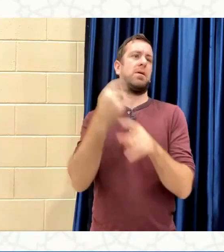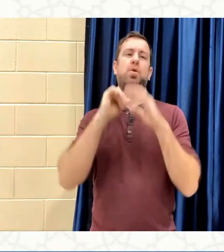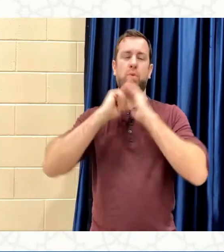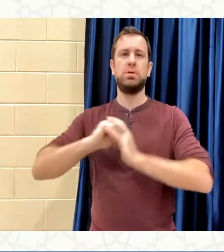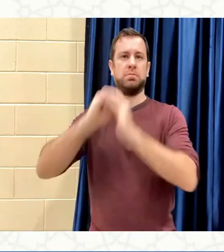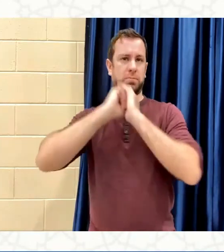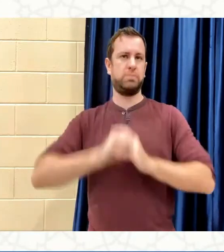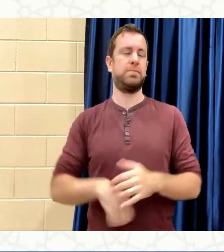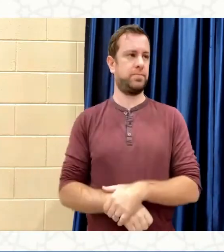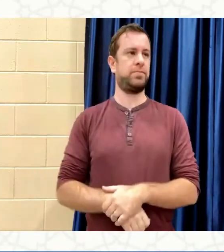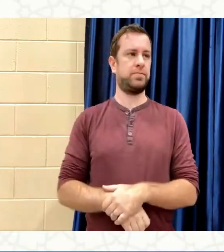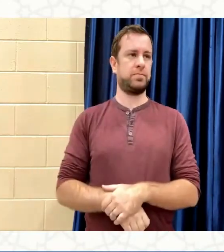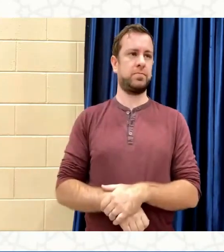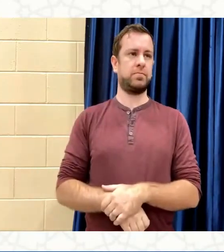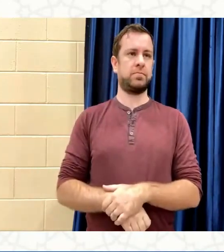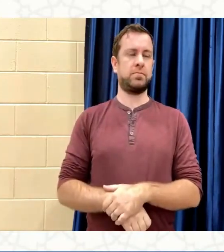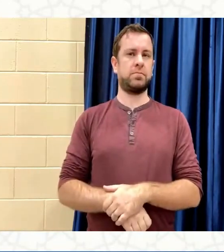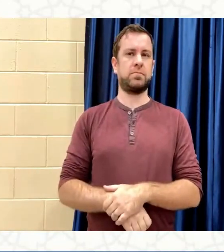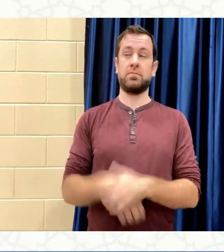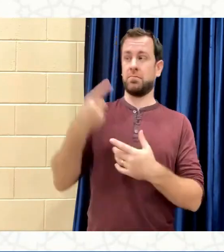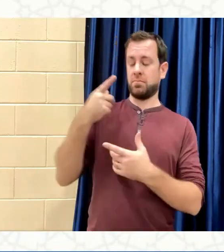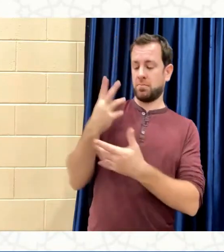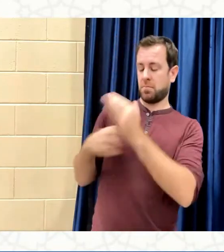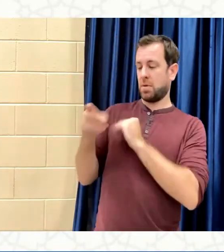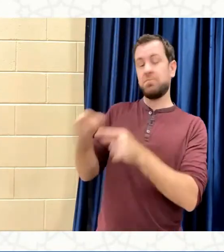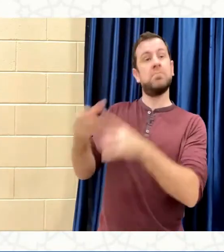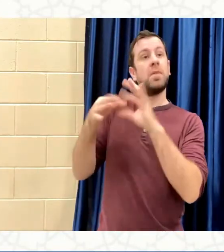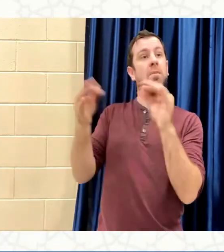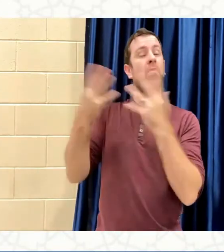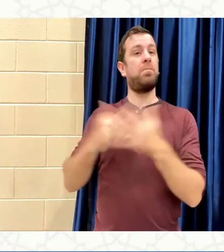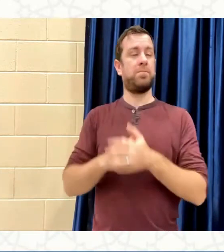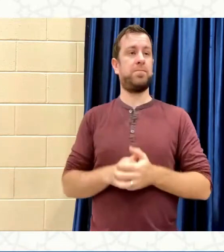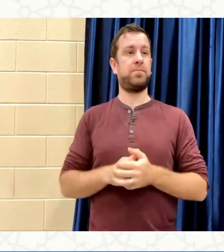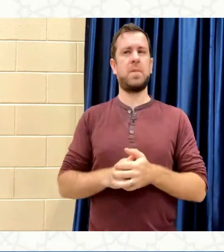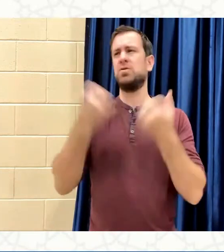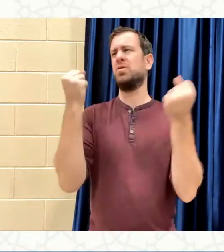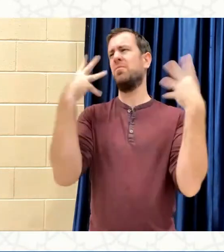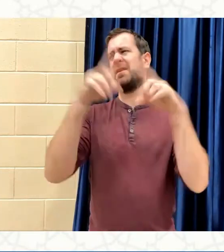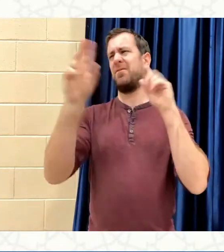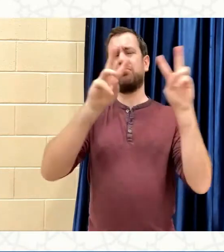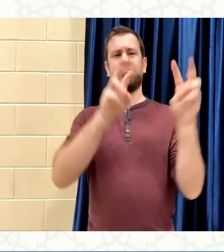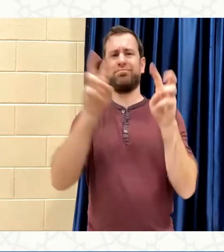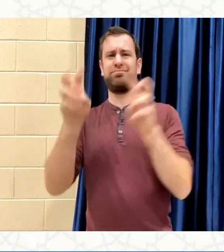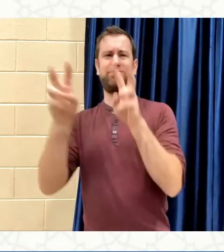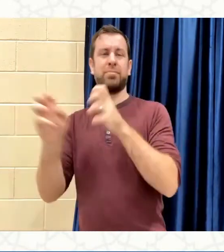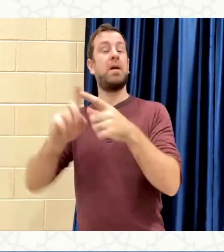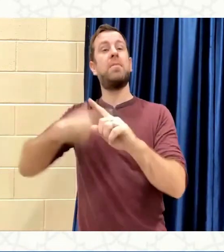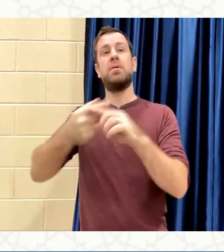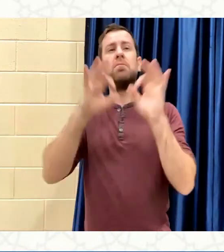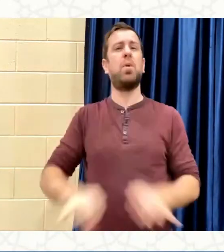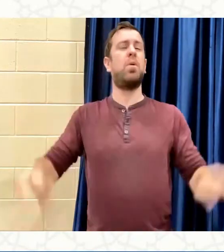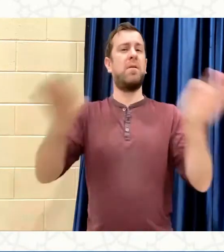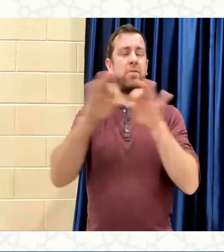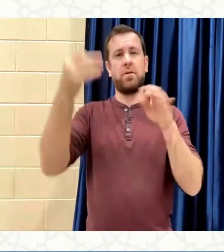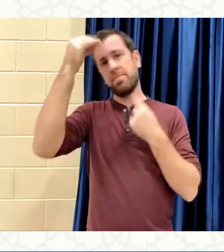As Ibn Abbas said, there are so many quotation sayings about the importance of